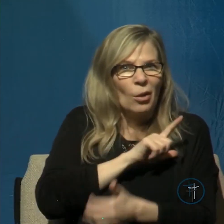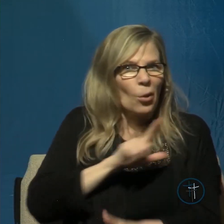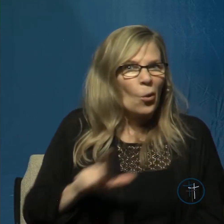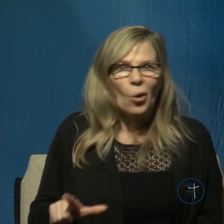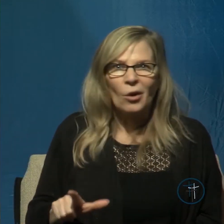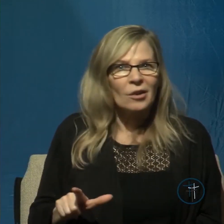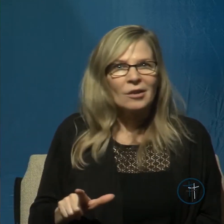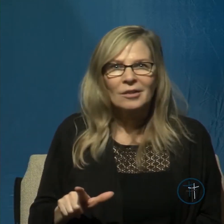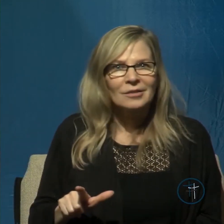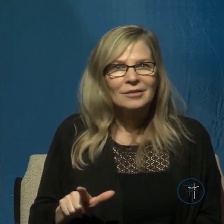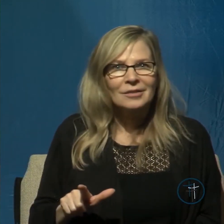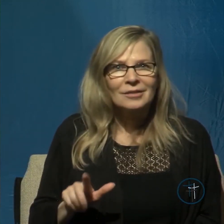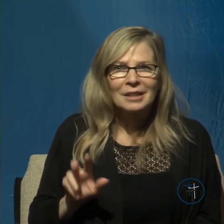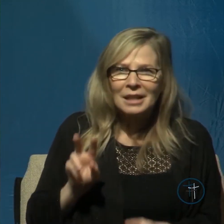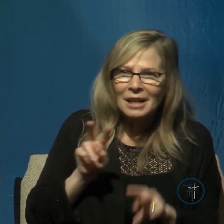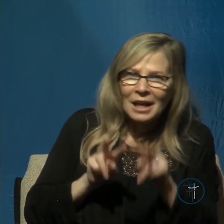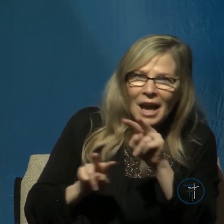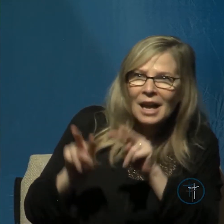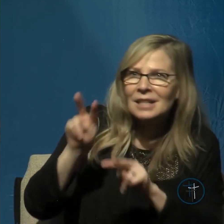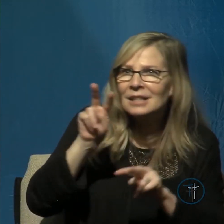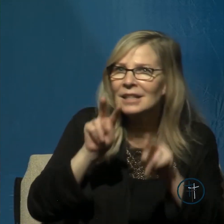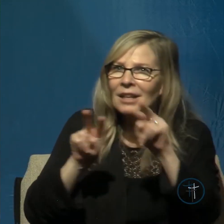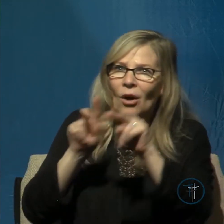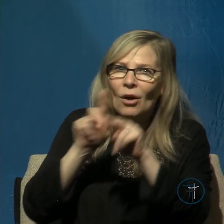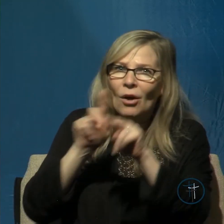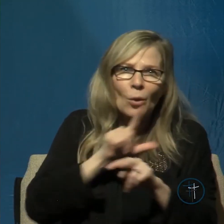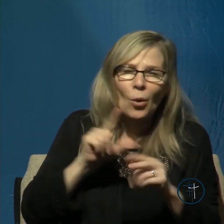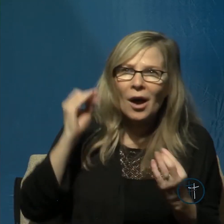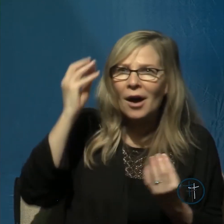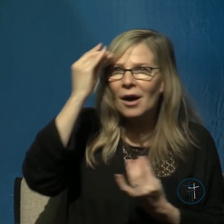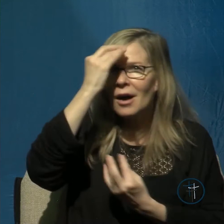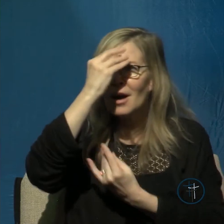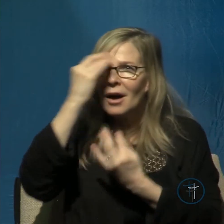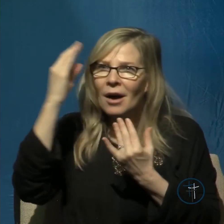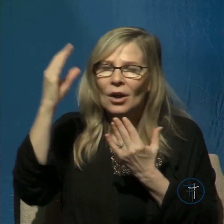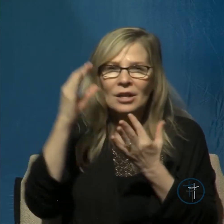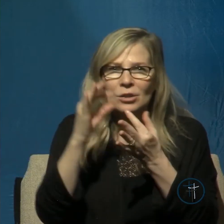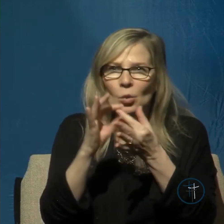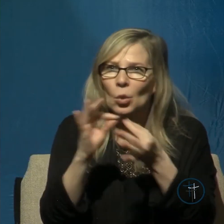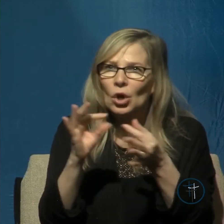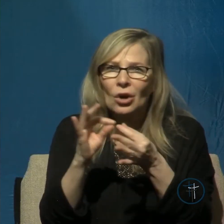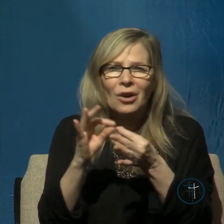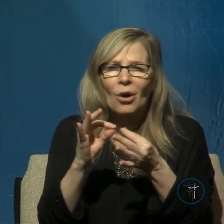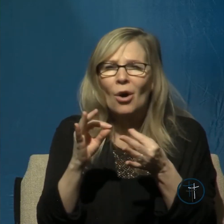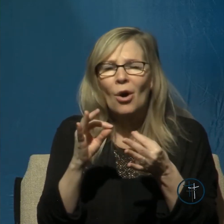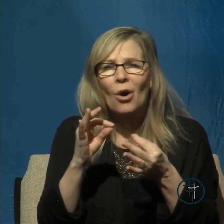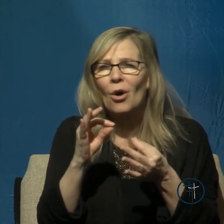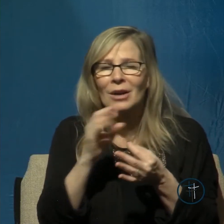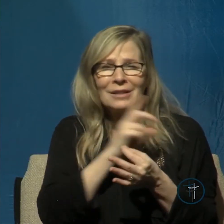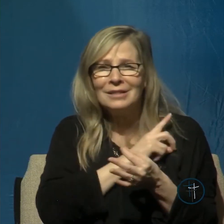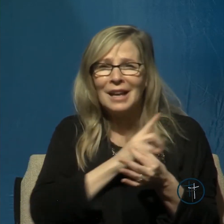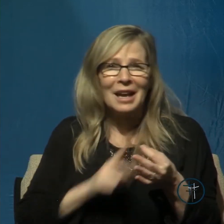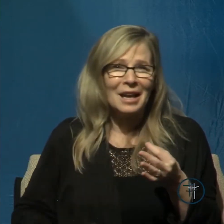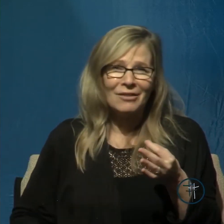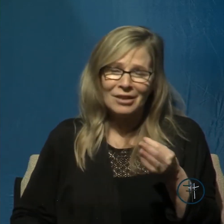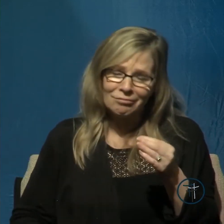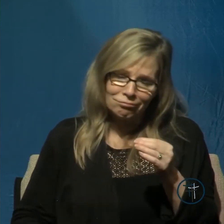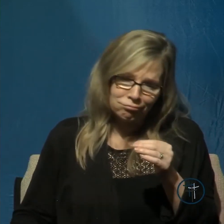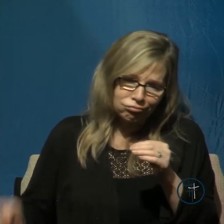see by gazing upon the Lord and meditating on his word David grew bold in his faith because he was able to